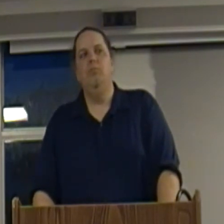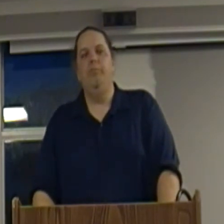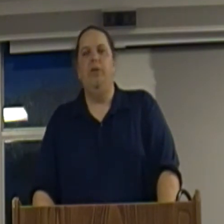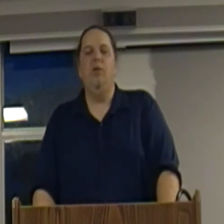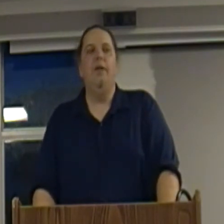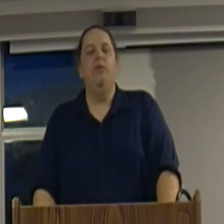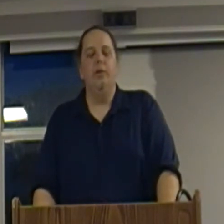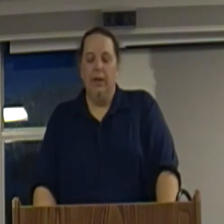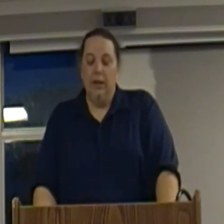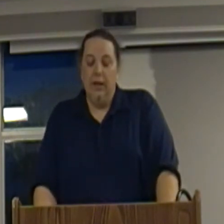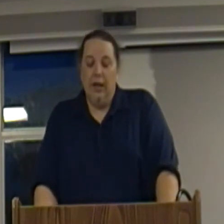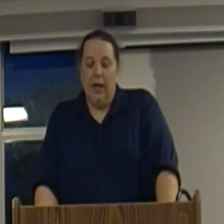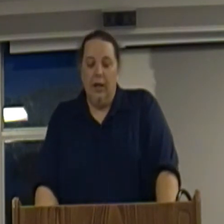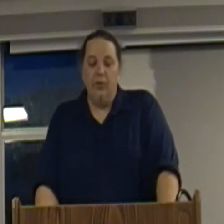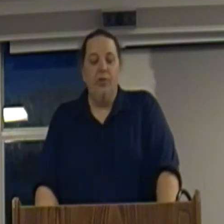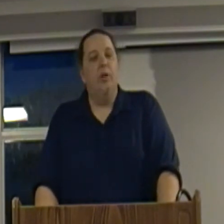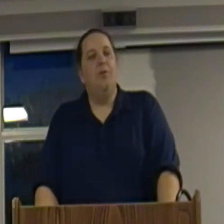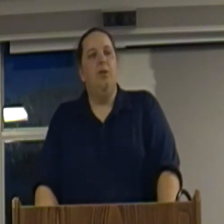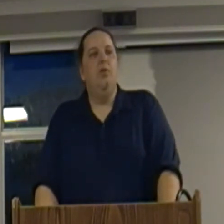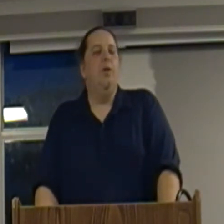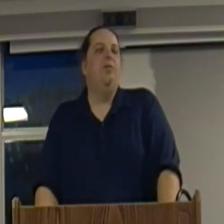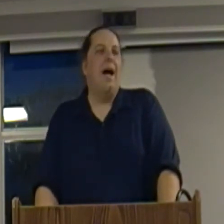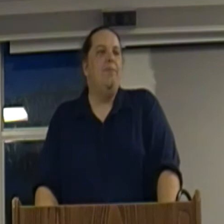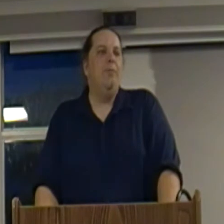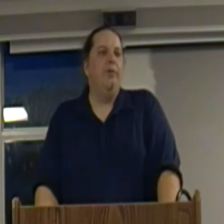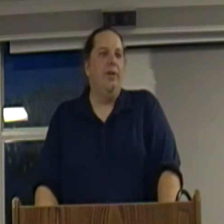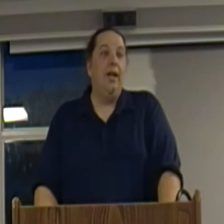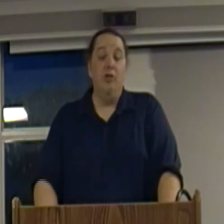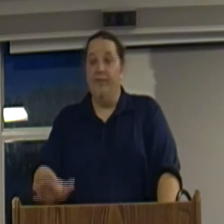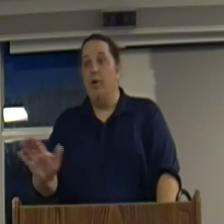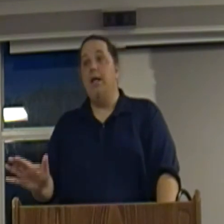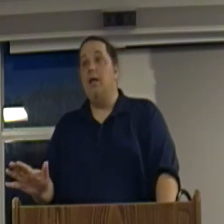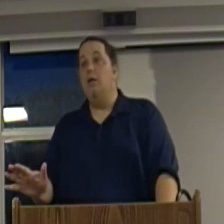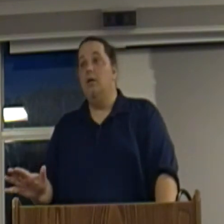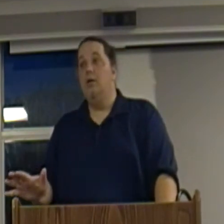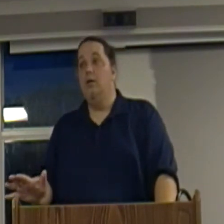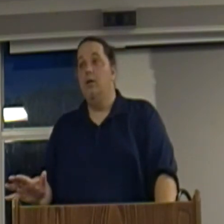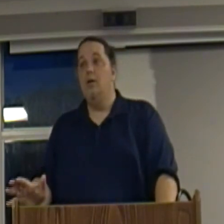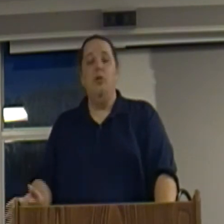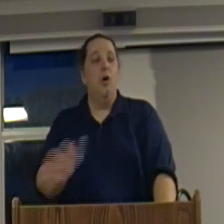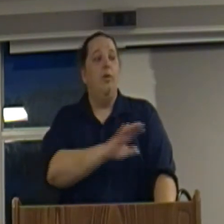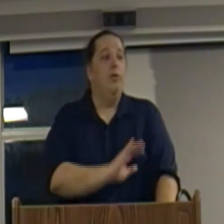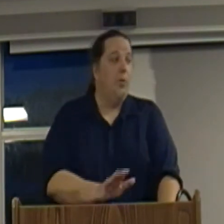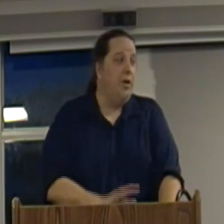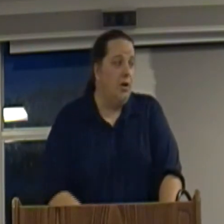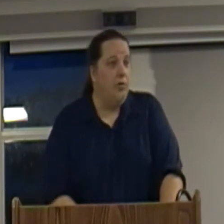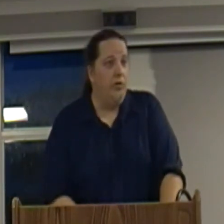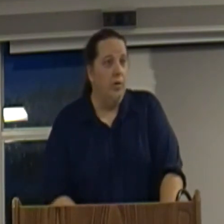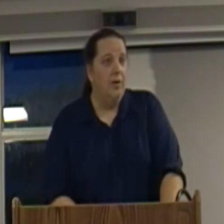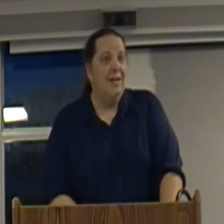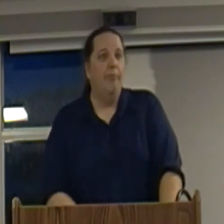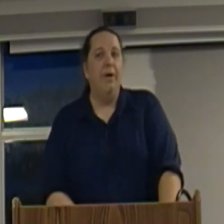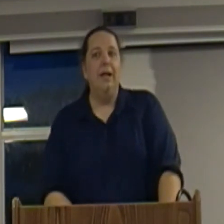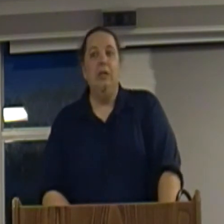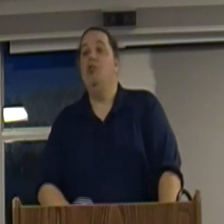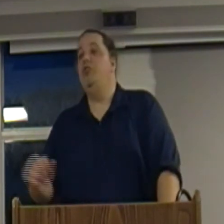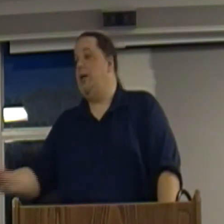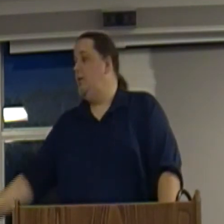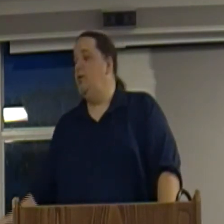be slaves. Uh, so instead what they do is they would tie people to the land. You're free, don't, nobody owns you, but you're stuck to